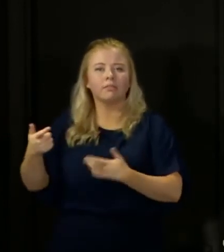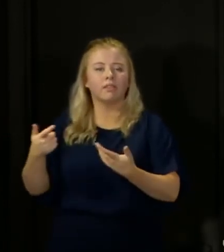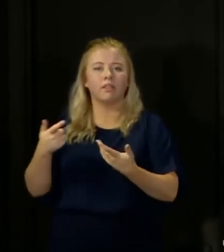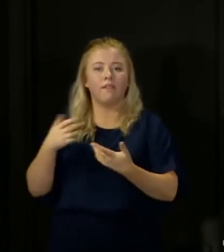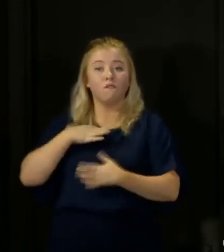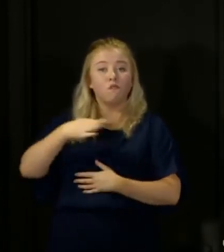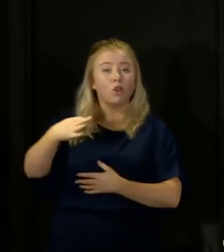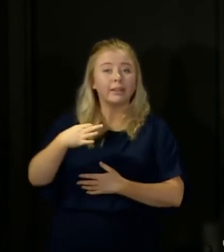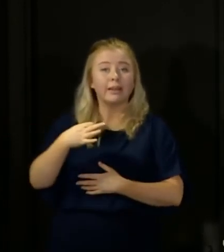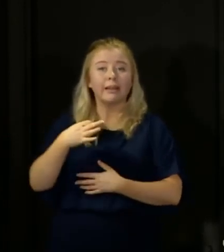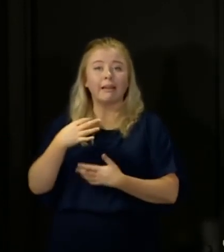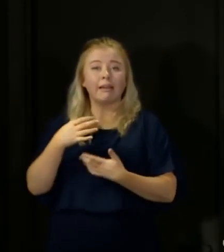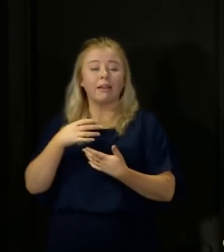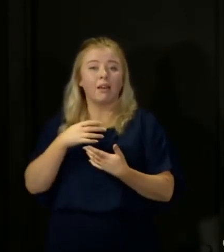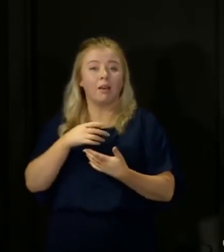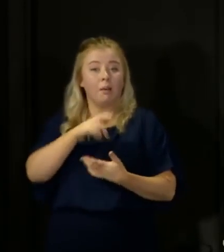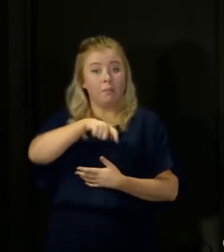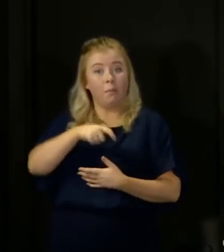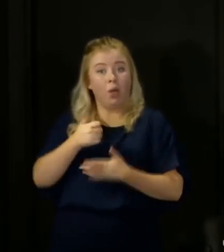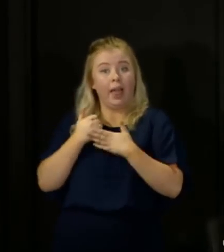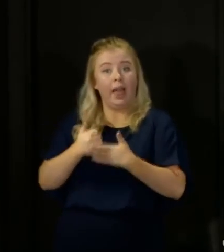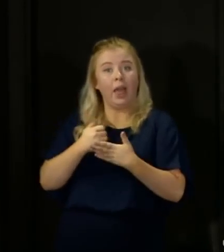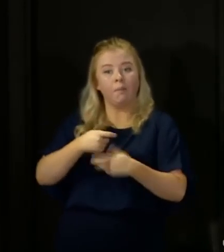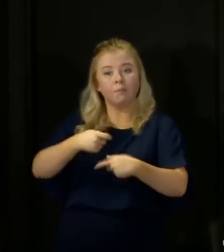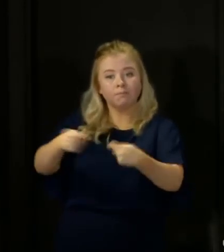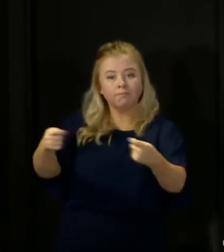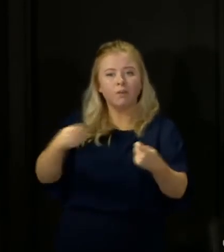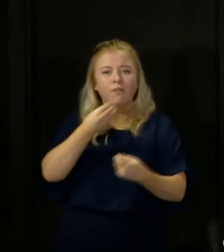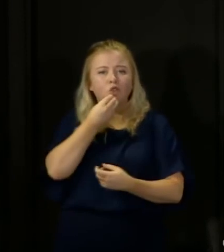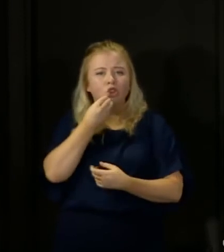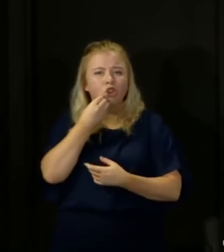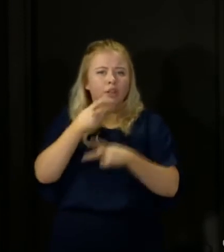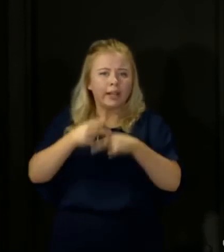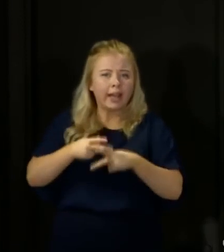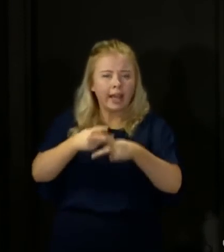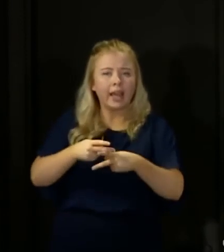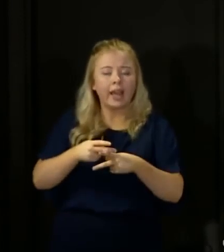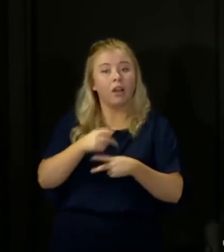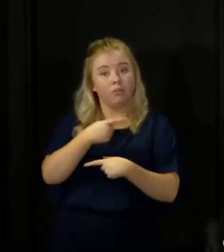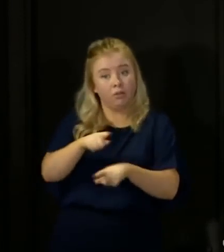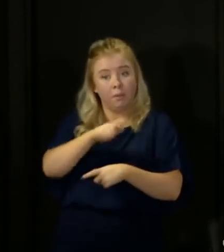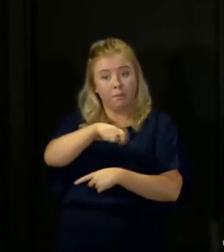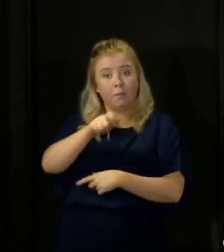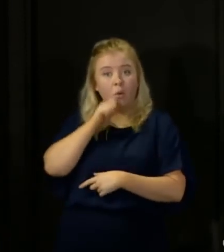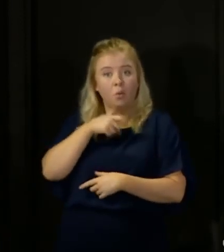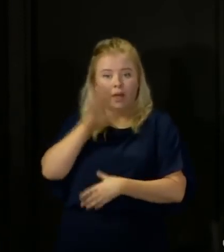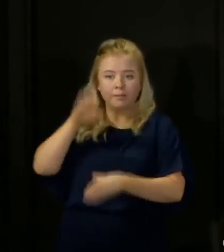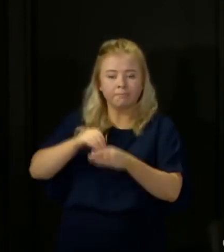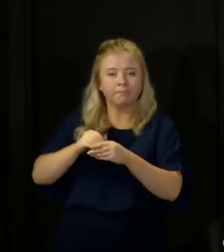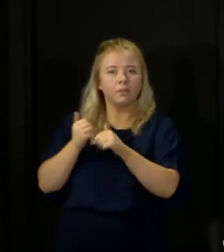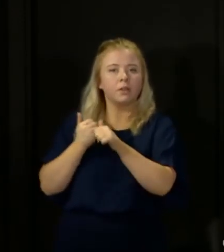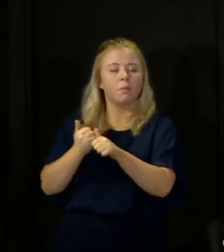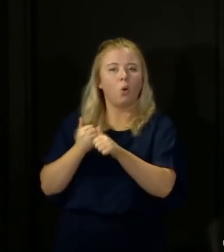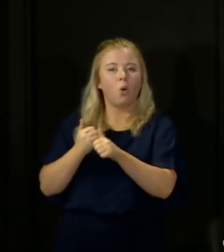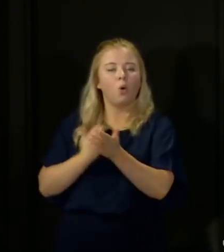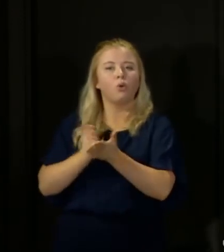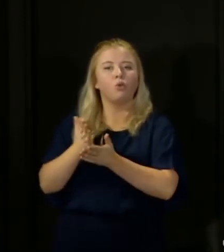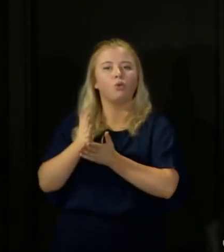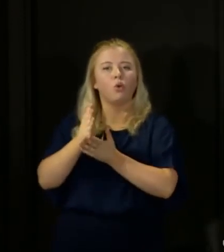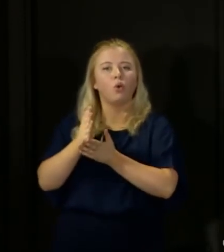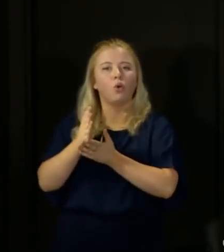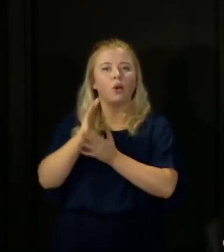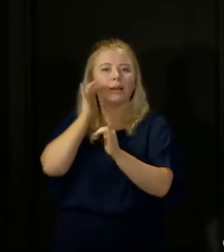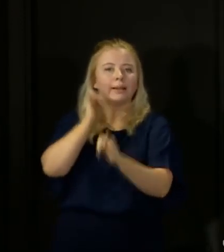supporting efforts to distribute food and care for the vulnerable through lockdown will have a part to play in supporting people through test and protect.